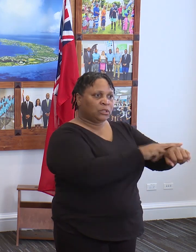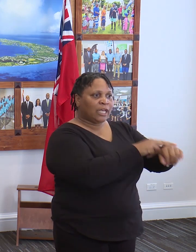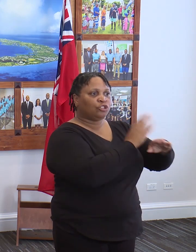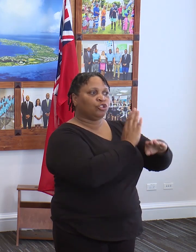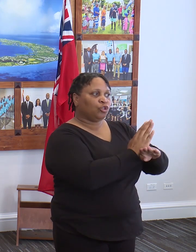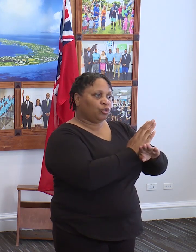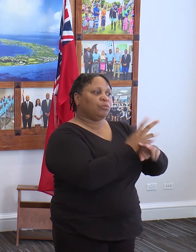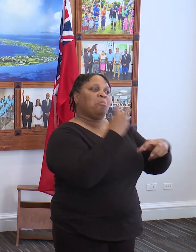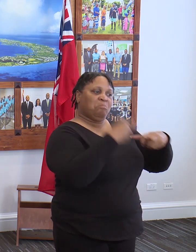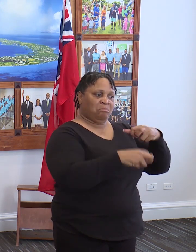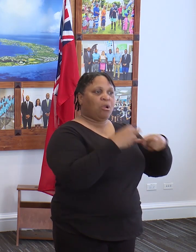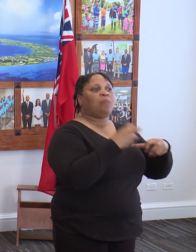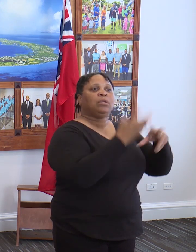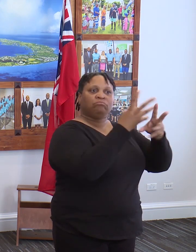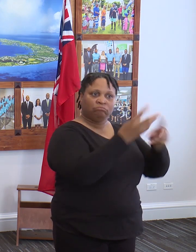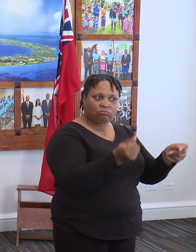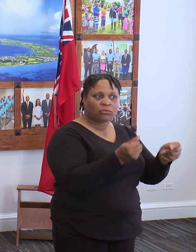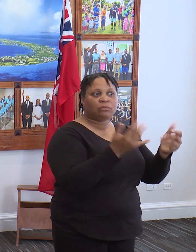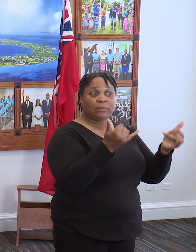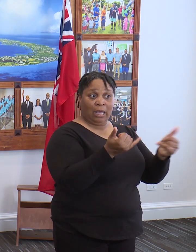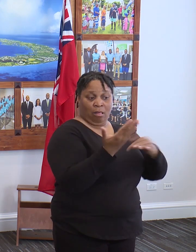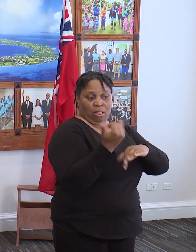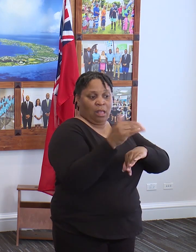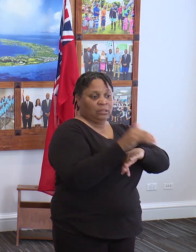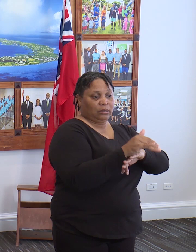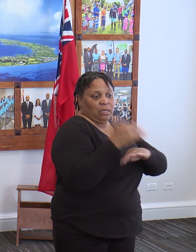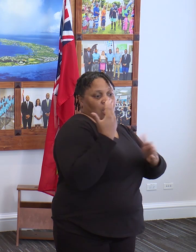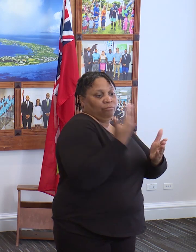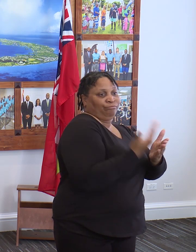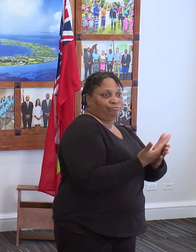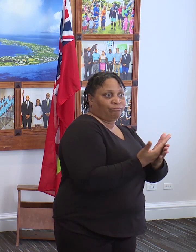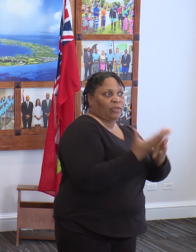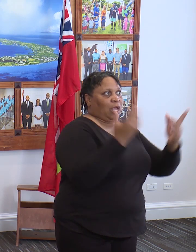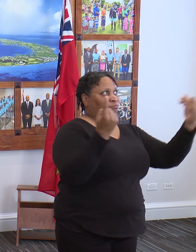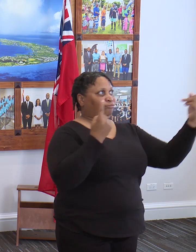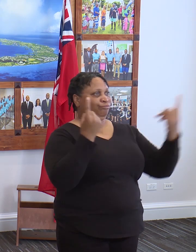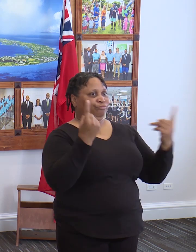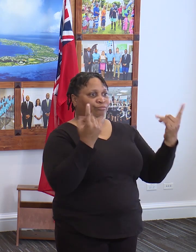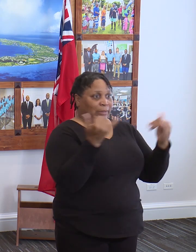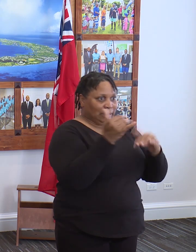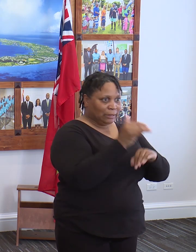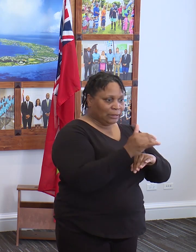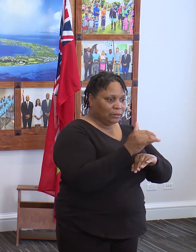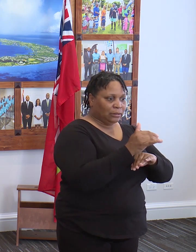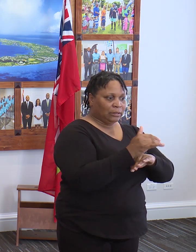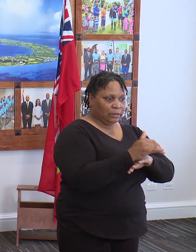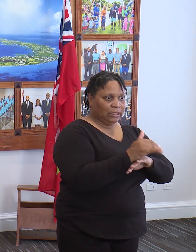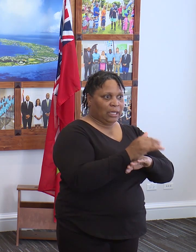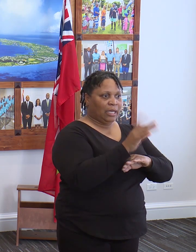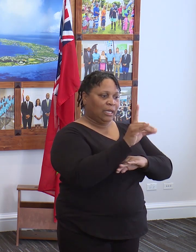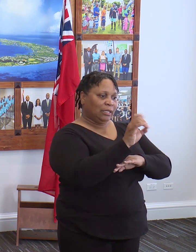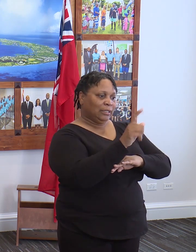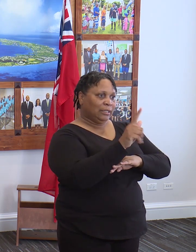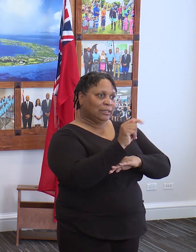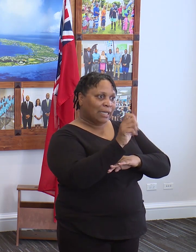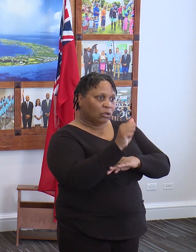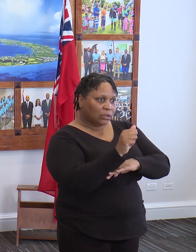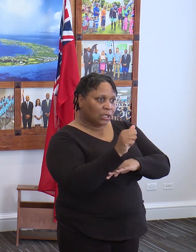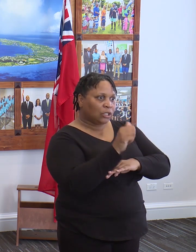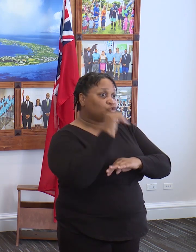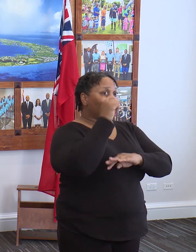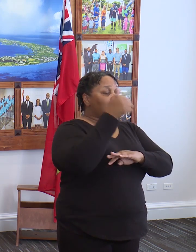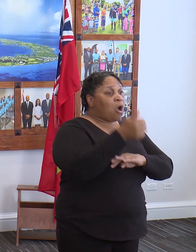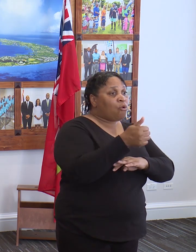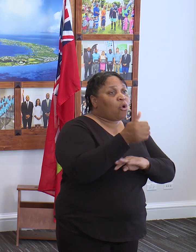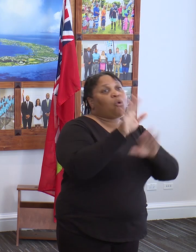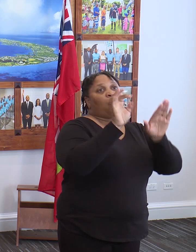problem was solved. So, persons that were coming home last night and persons that came home today, persons who may be coming on the Delta flight tomorrow or on the flights